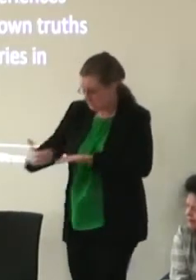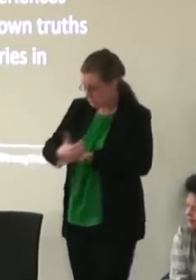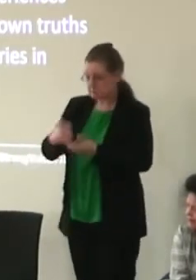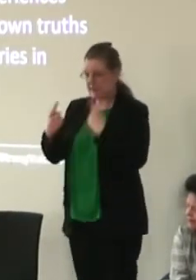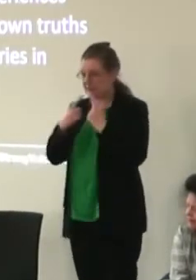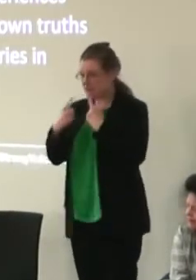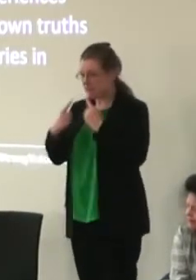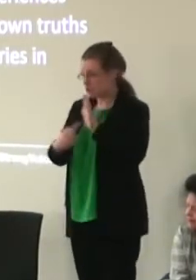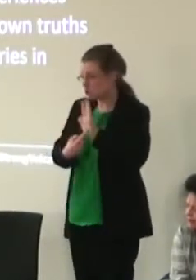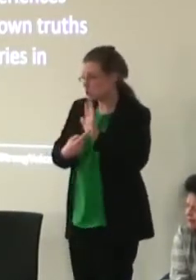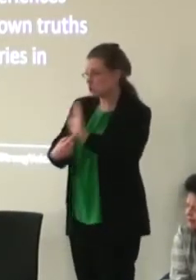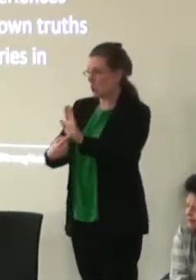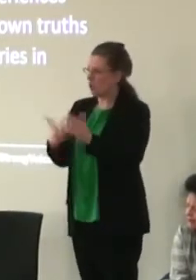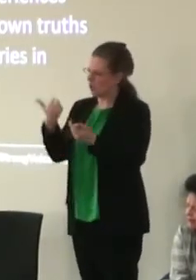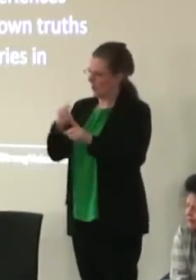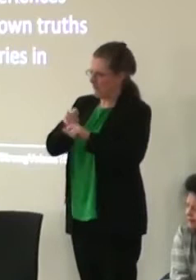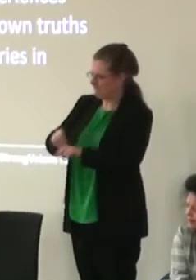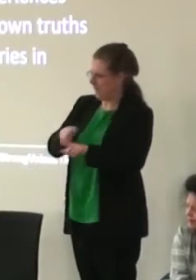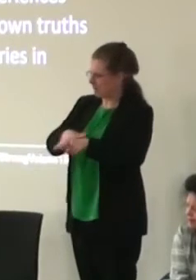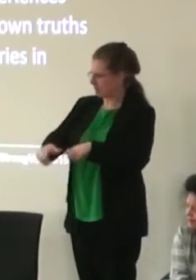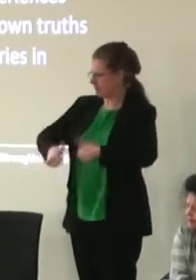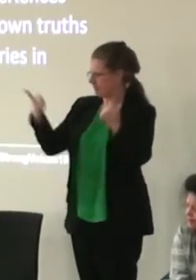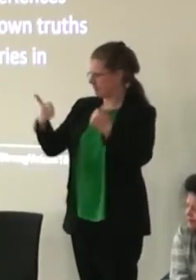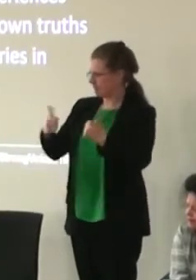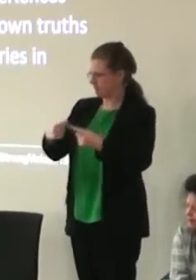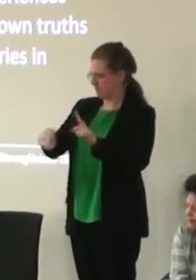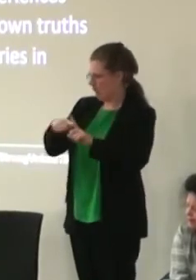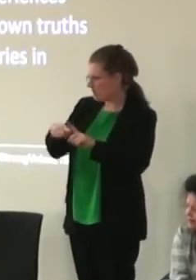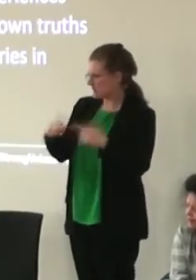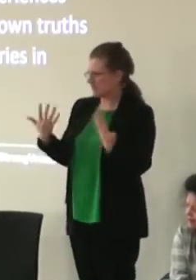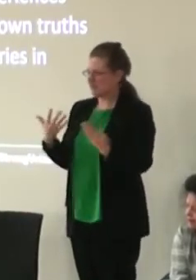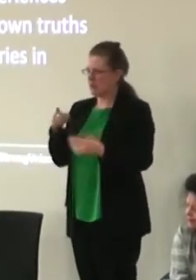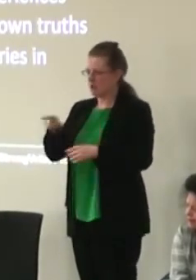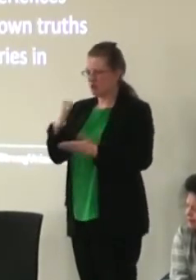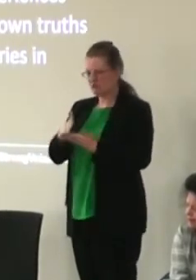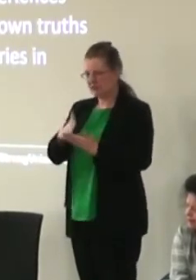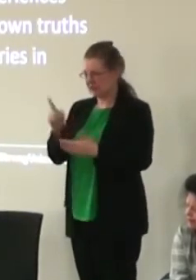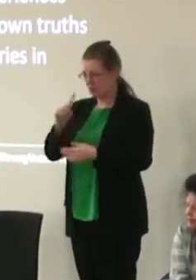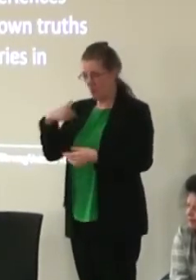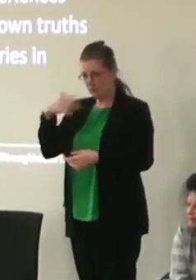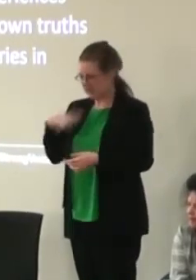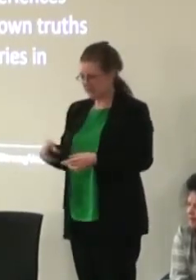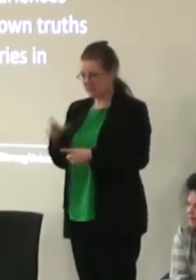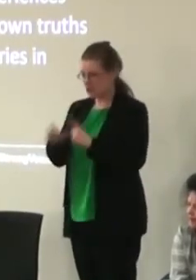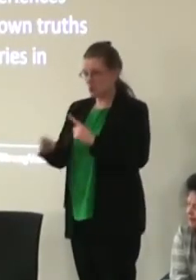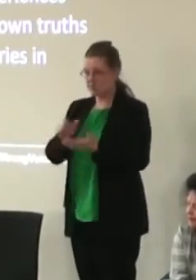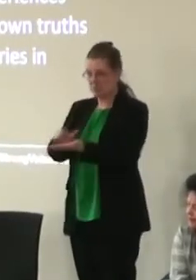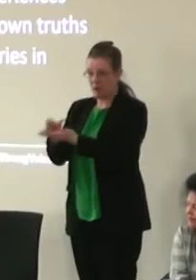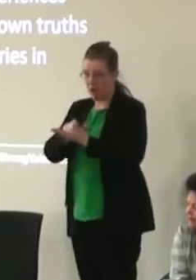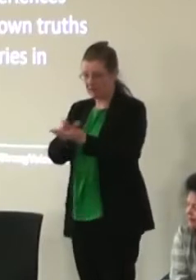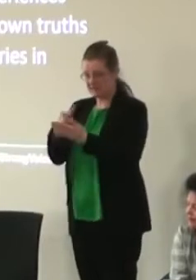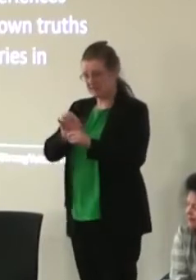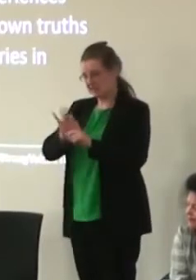demonstrating impact but then we talk to ourselves and I sometimes think actually what we need to be better at is marketing,